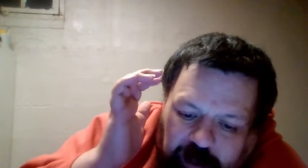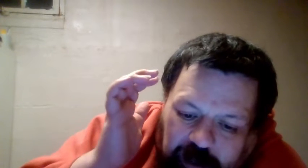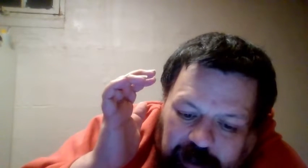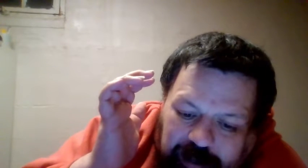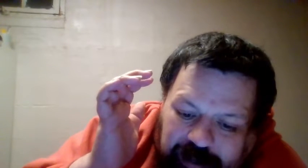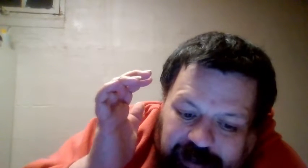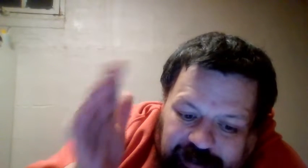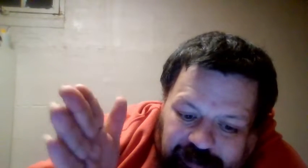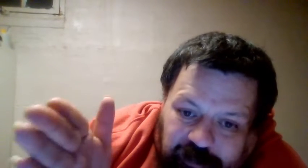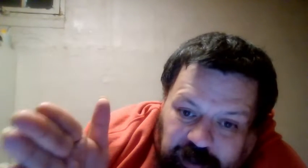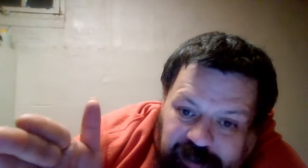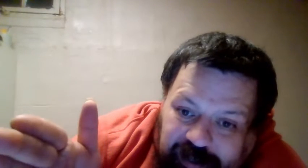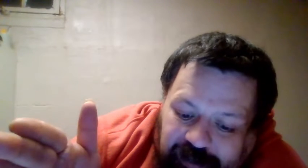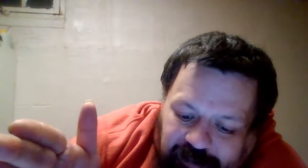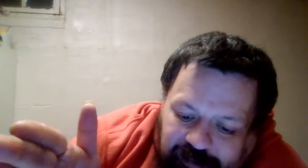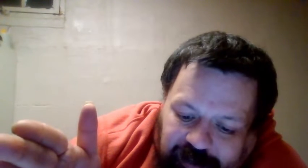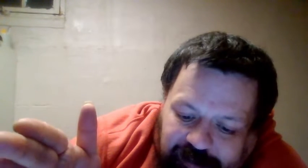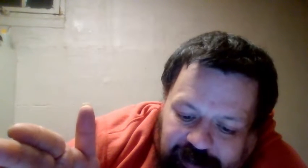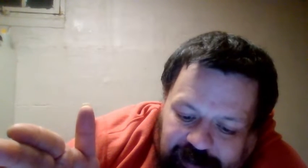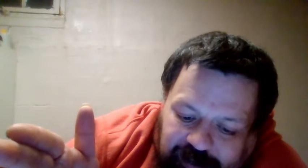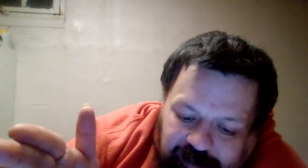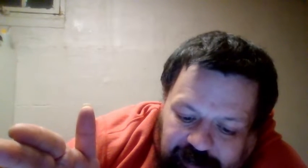Yeah. This is ridiculous, guys. Get this.